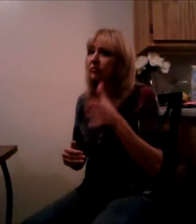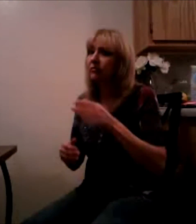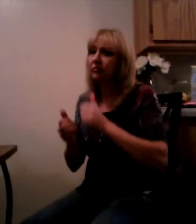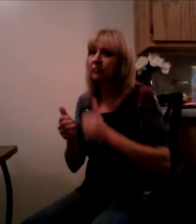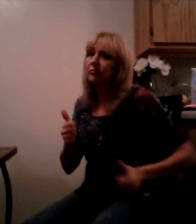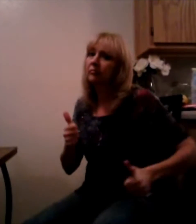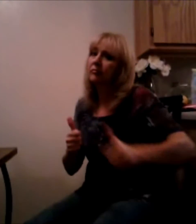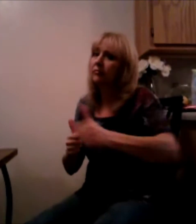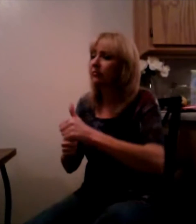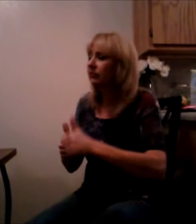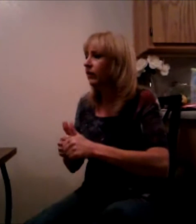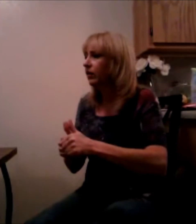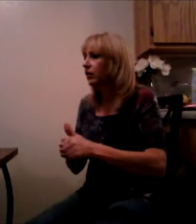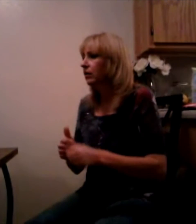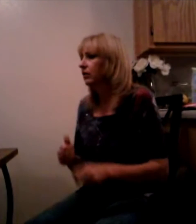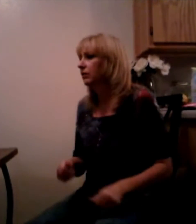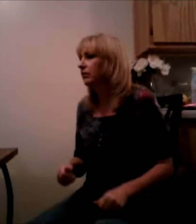You'll find a woman